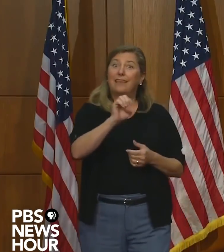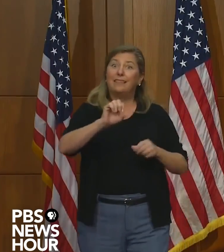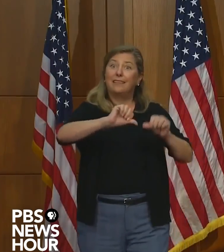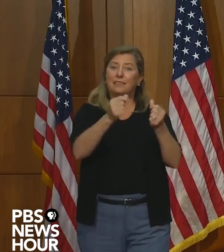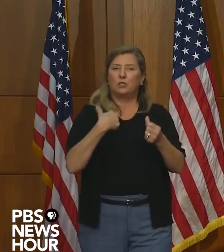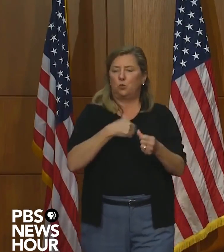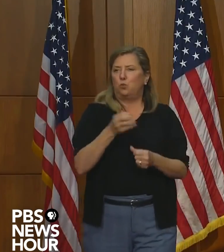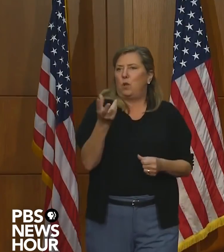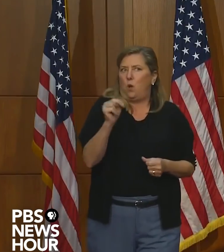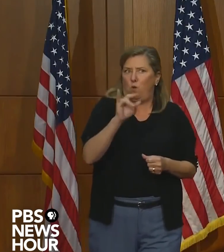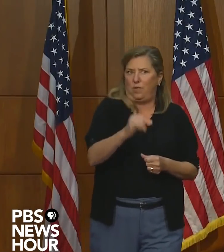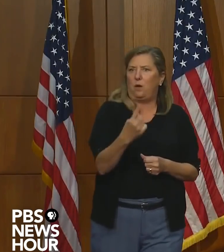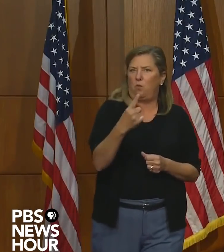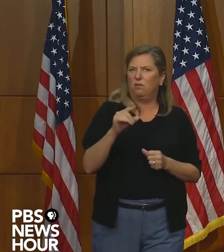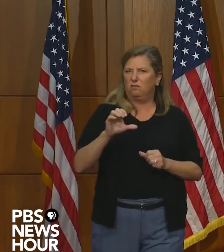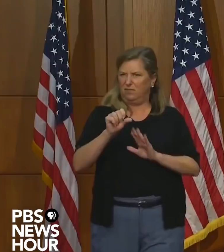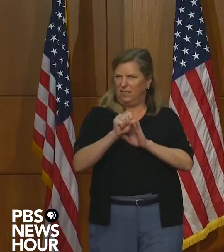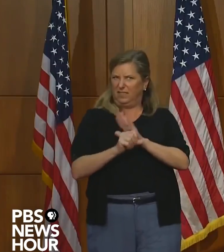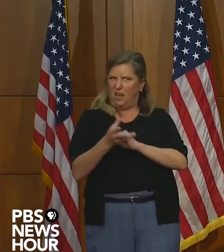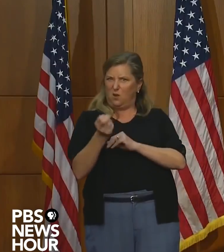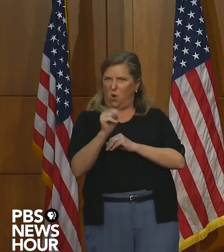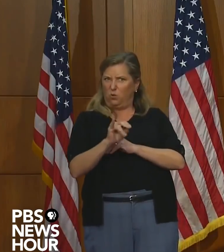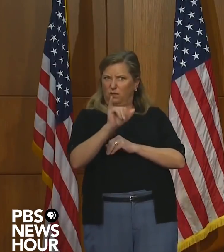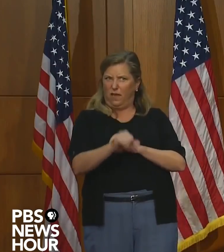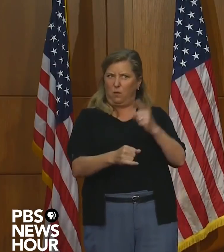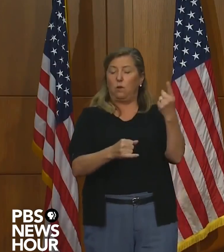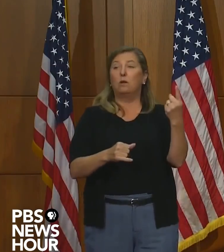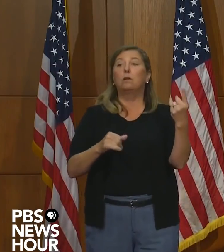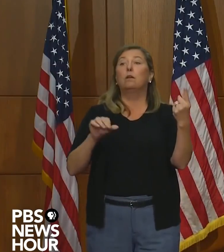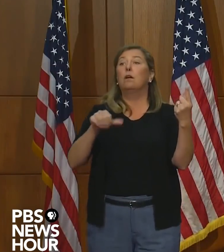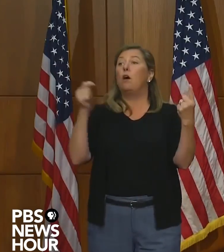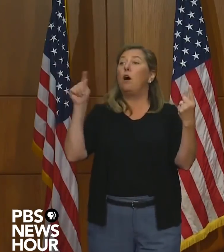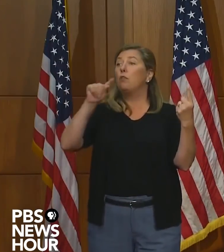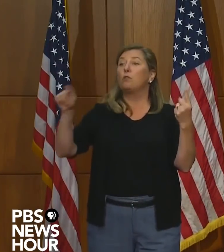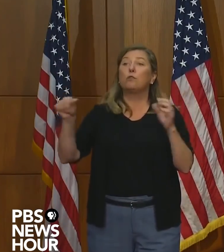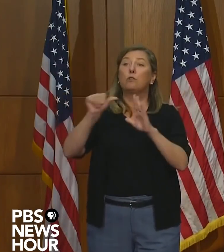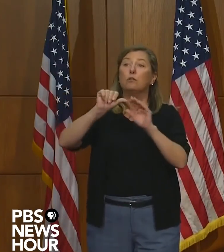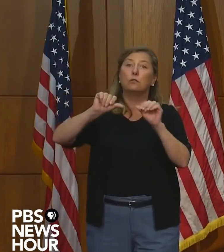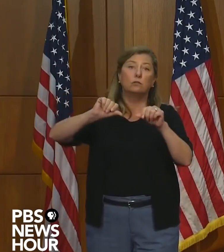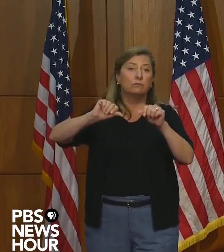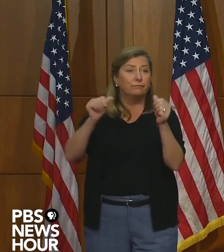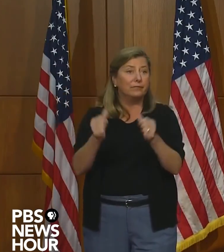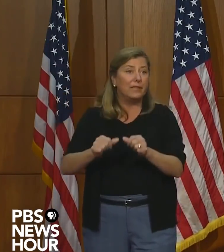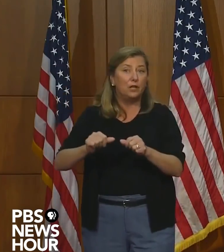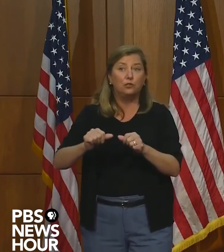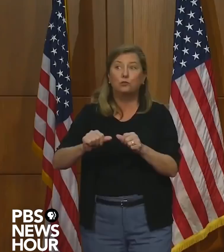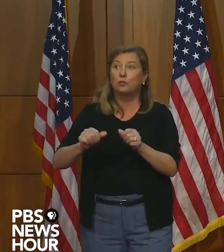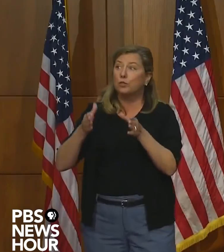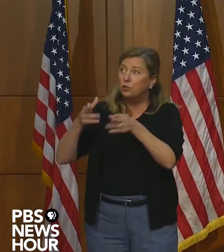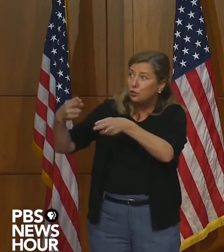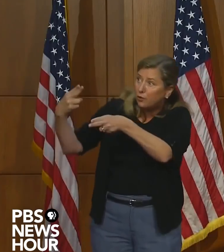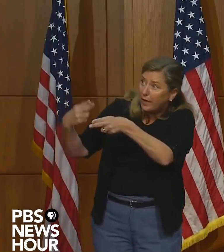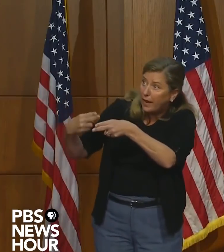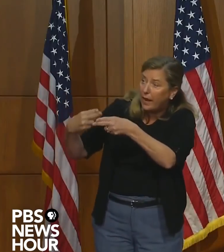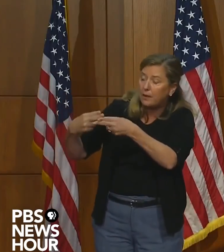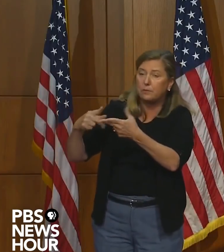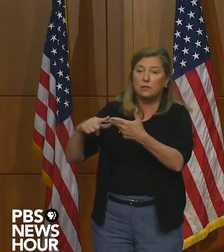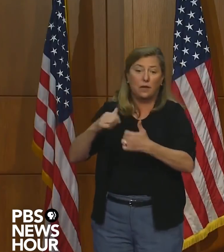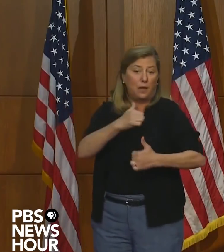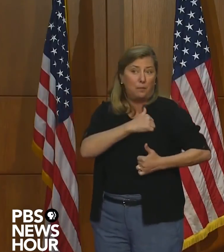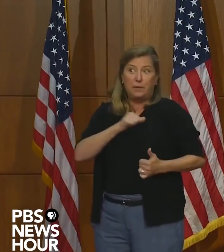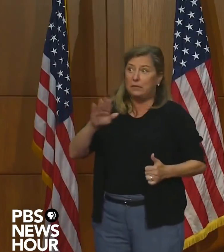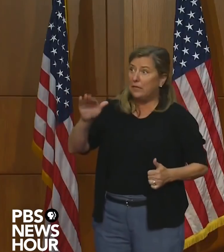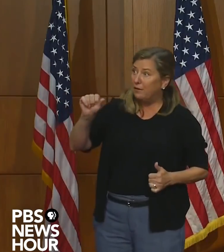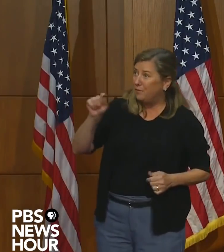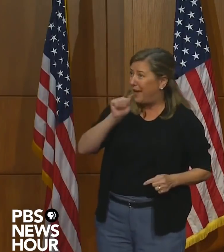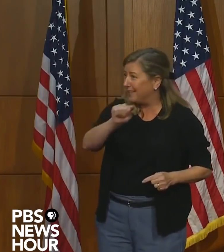Commonwealth of Virginia. Um, if there are other statues, street names, military bases, um,